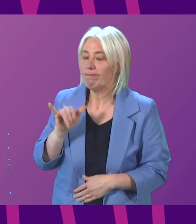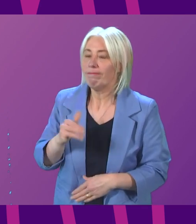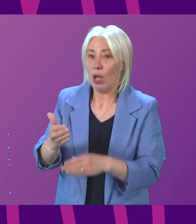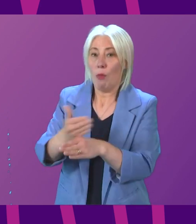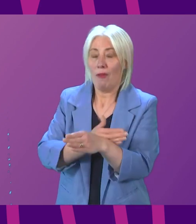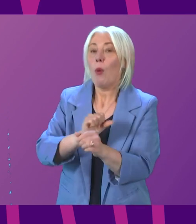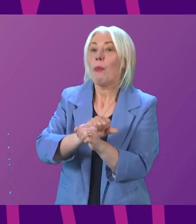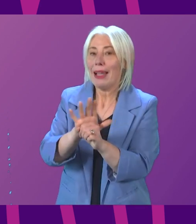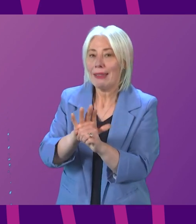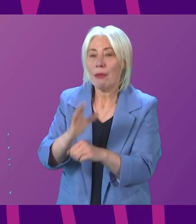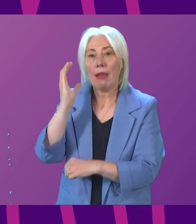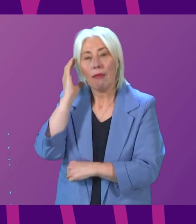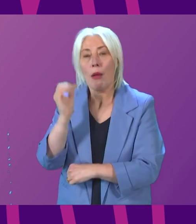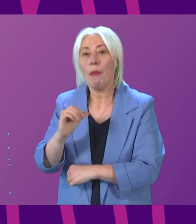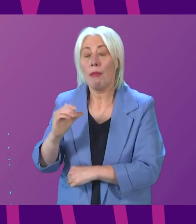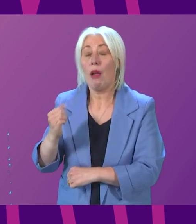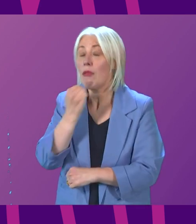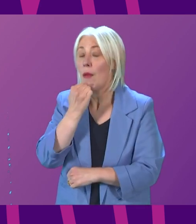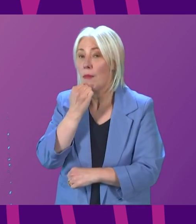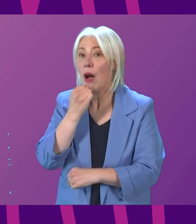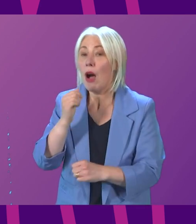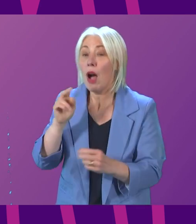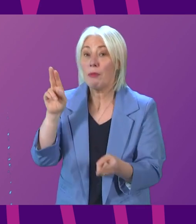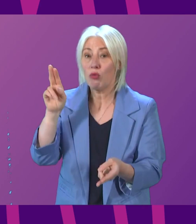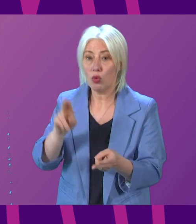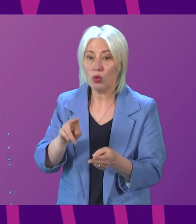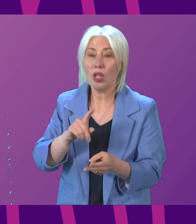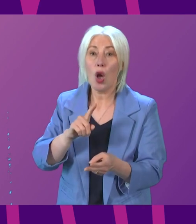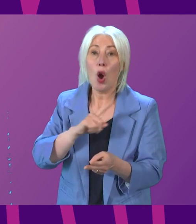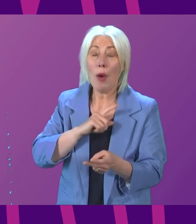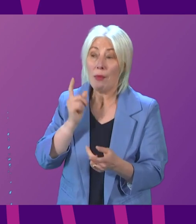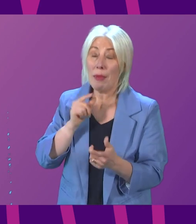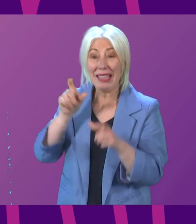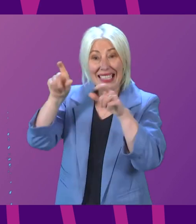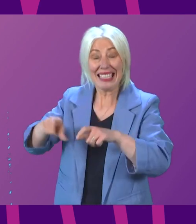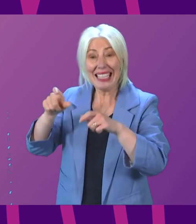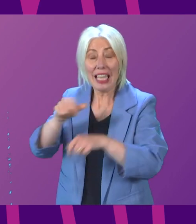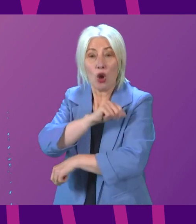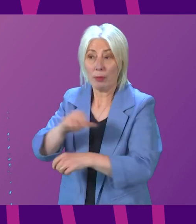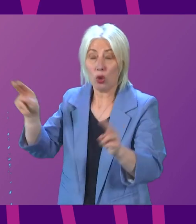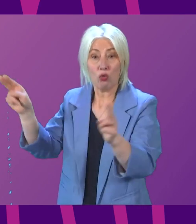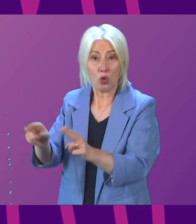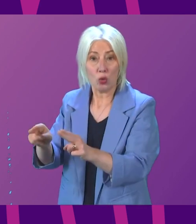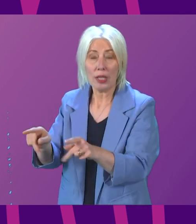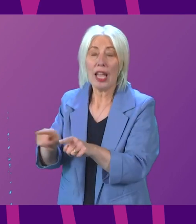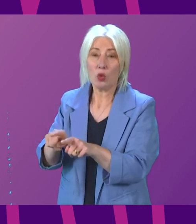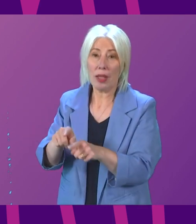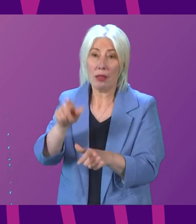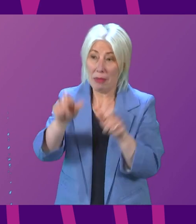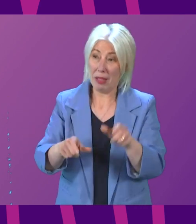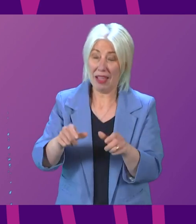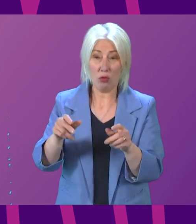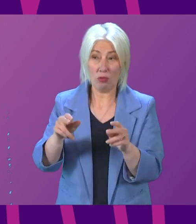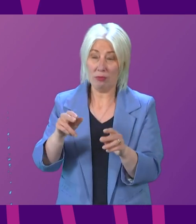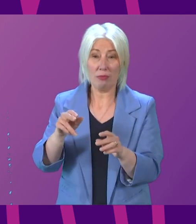to the pandemic have reduced, and I'm quoting, largely because of shortened hospital stay and the very real need to reduce the length of time that people